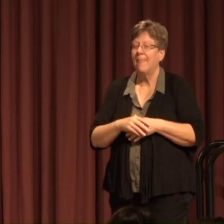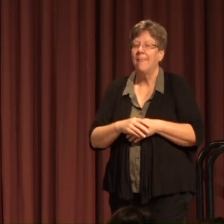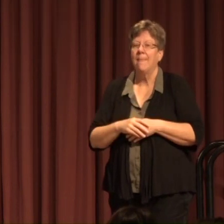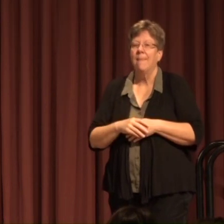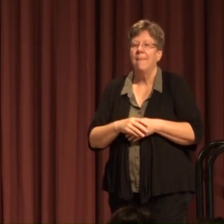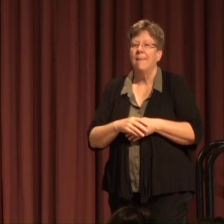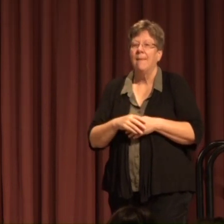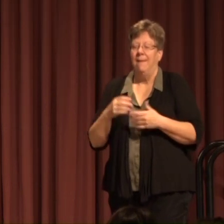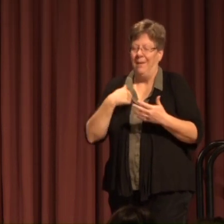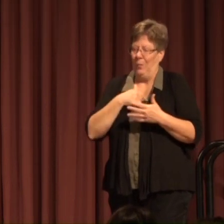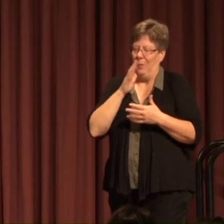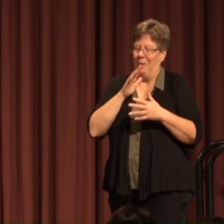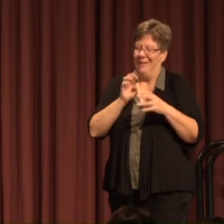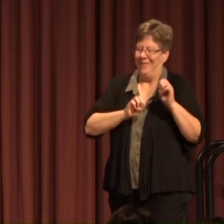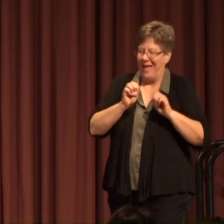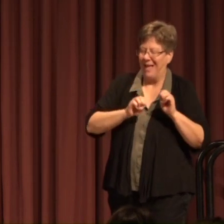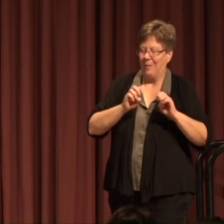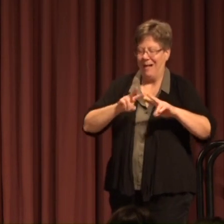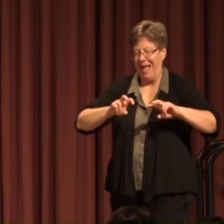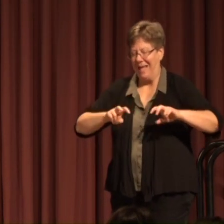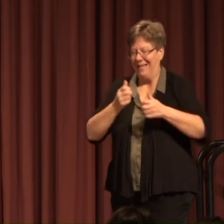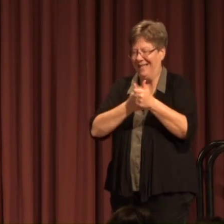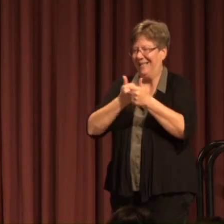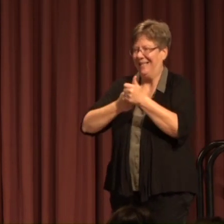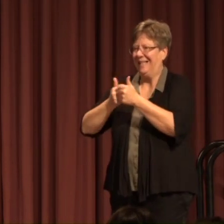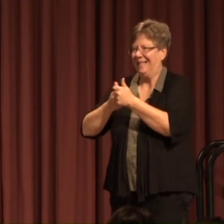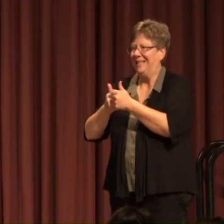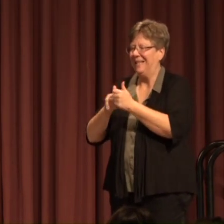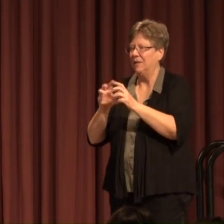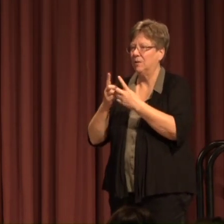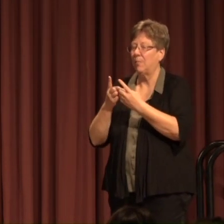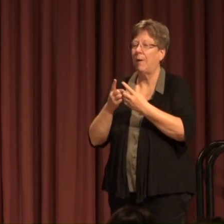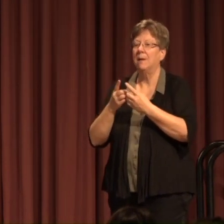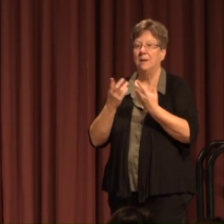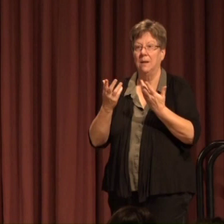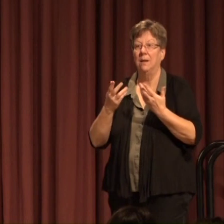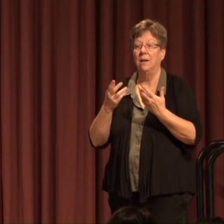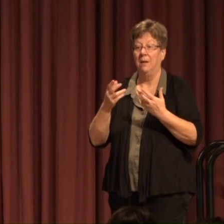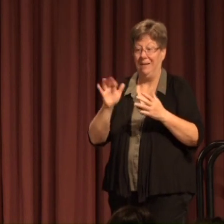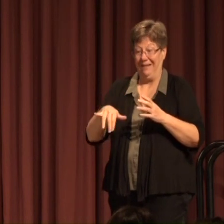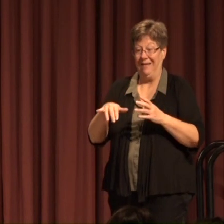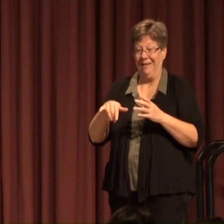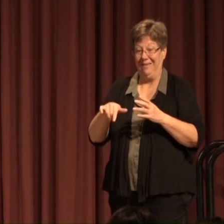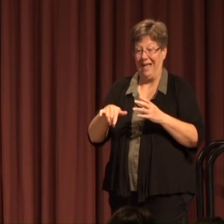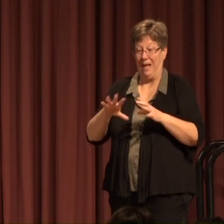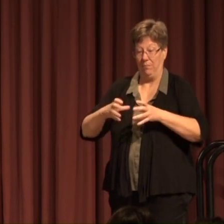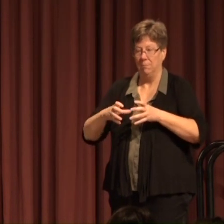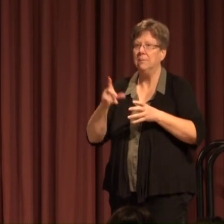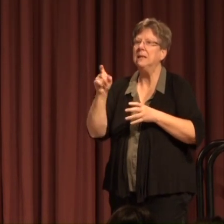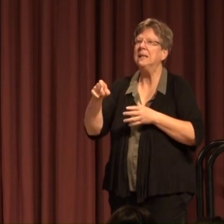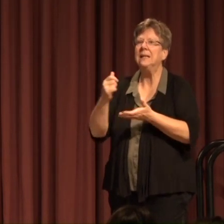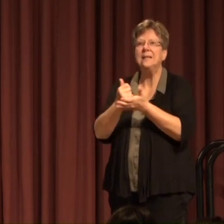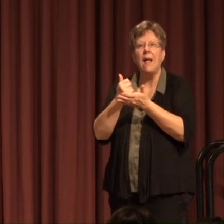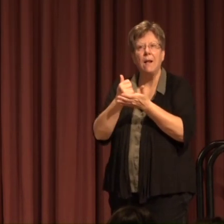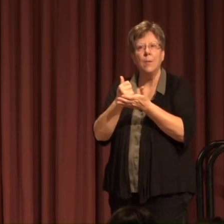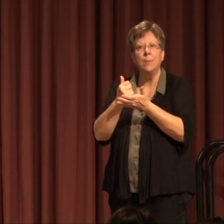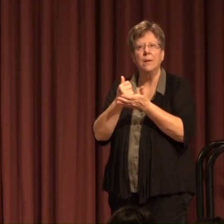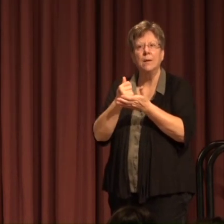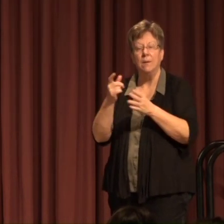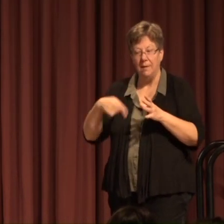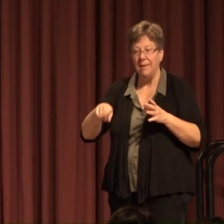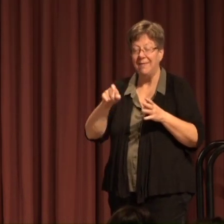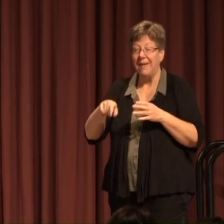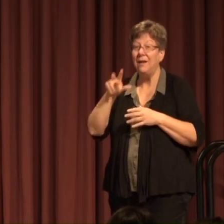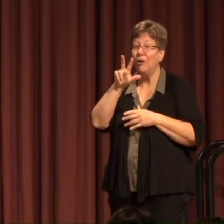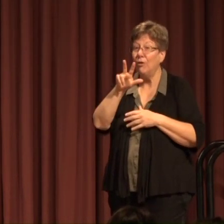And will be evaluating And here's a call to action They need help They need